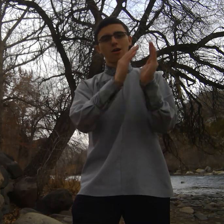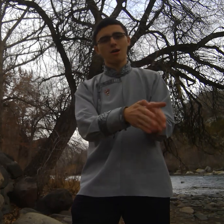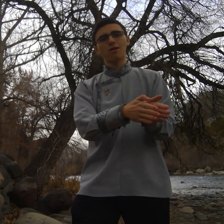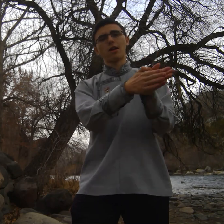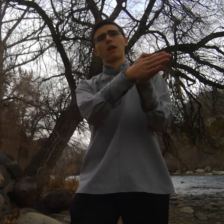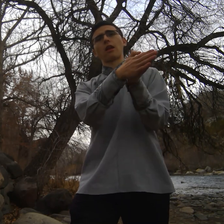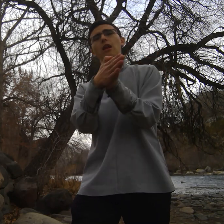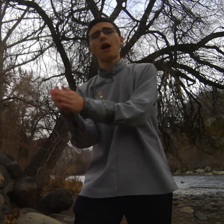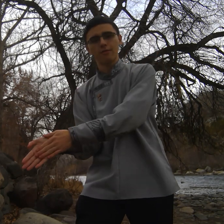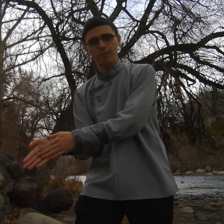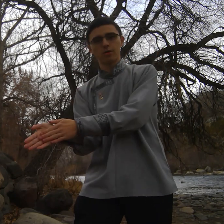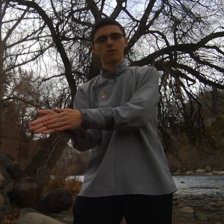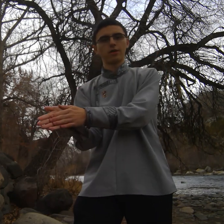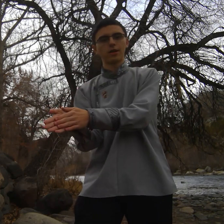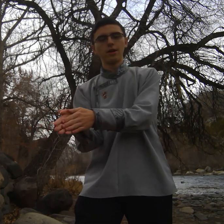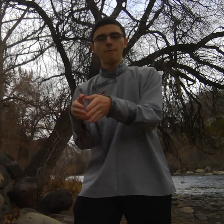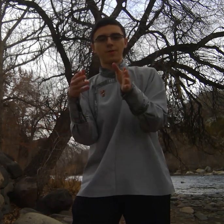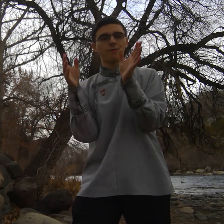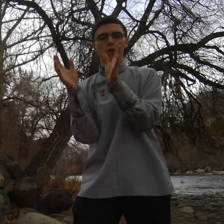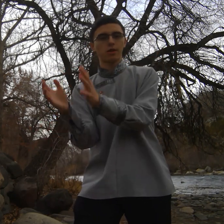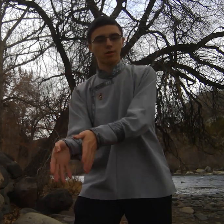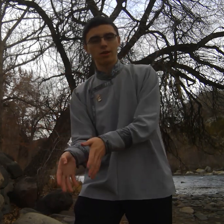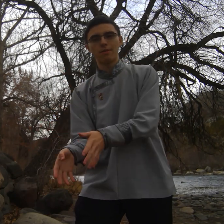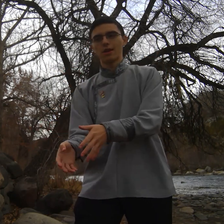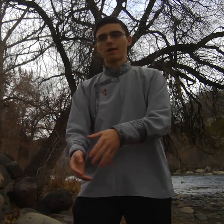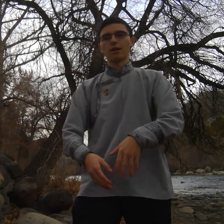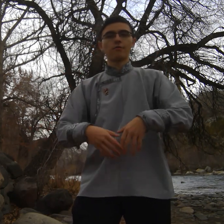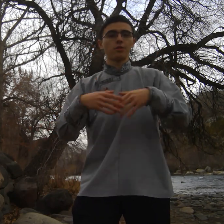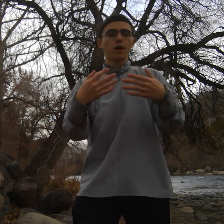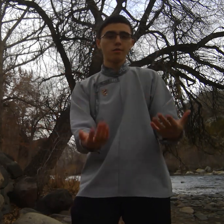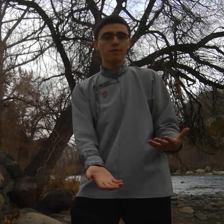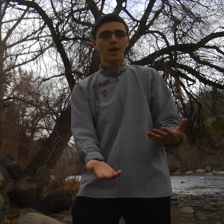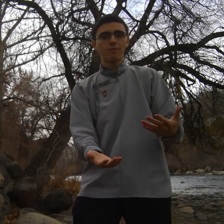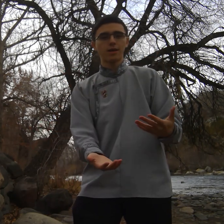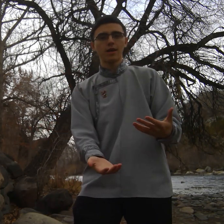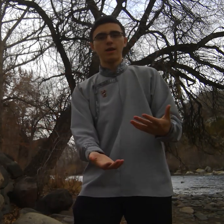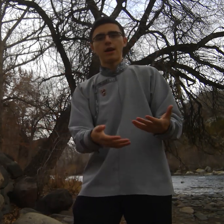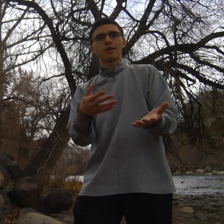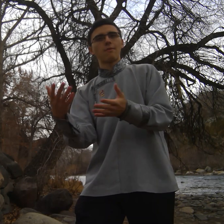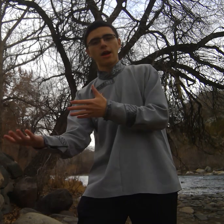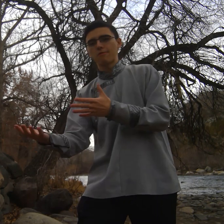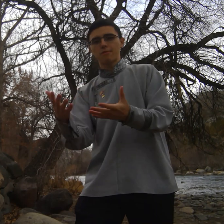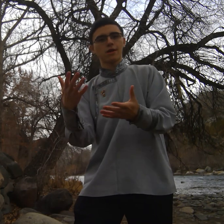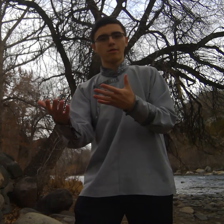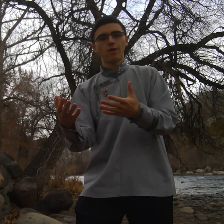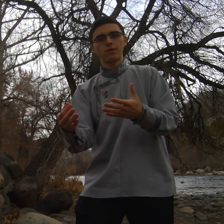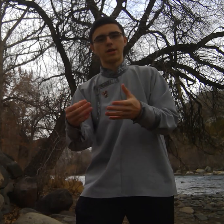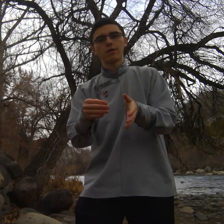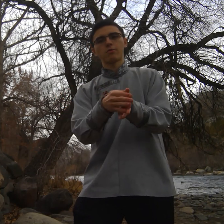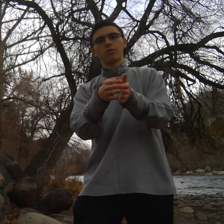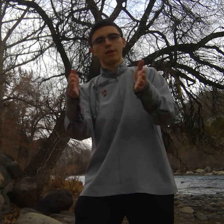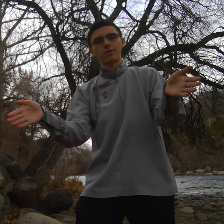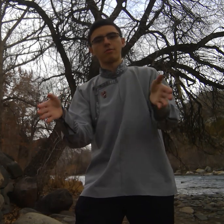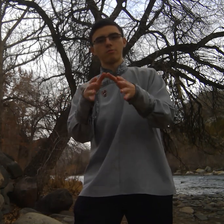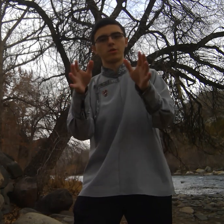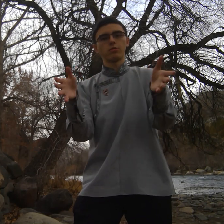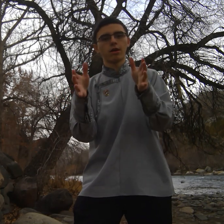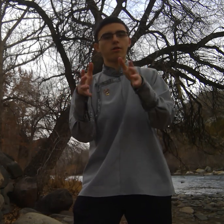learned a lot of Mongolian in the first three months I lived with the host family and sometimes Peace Corps volunteers will even do their